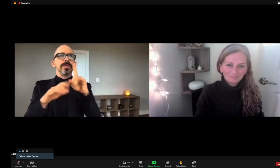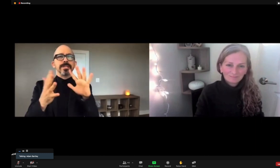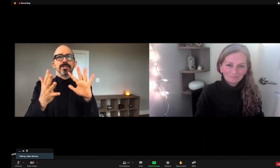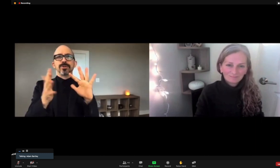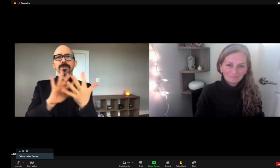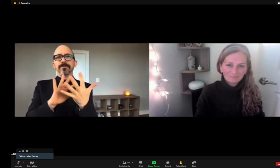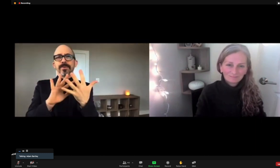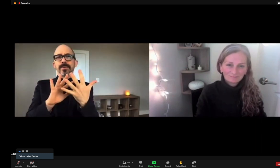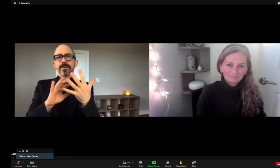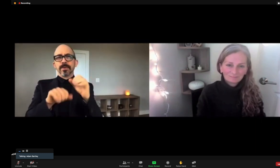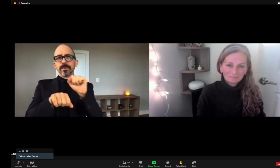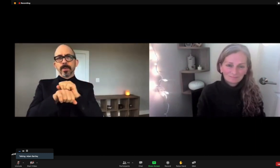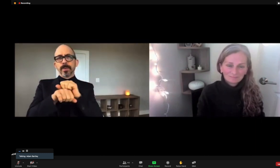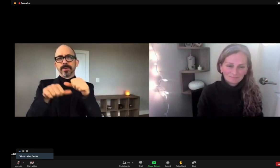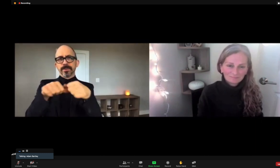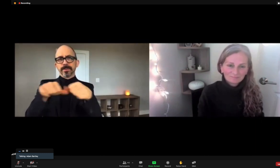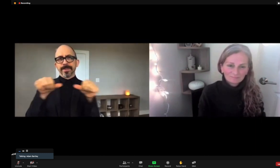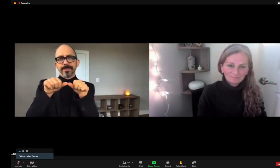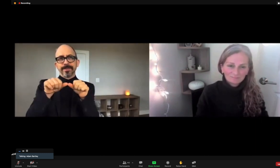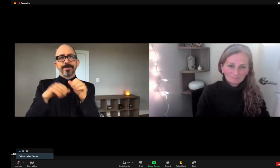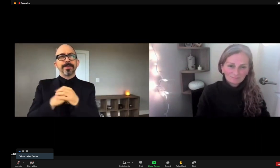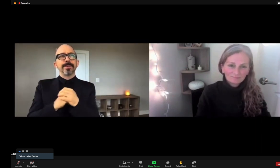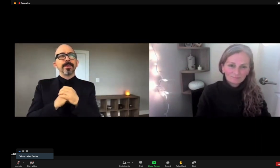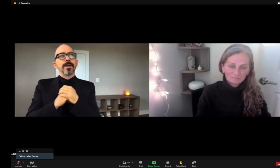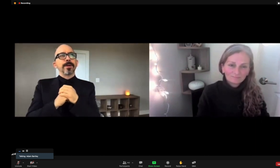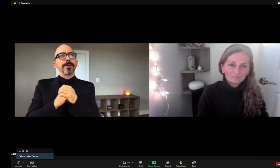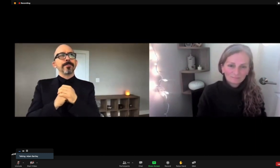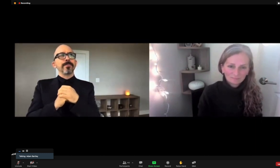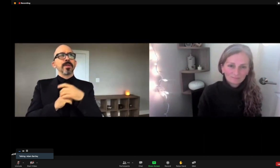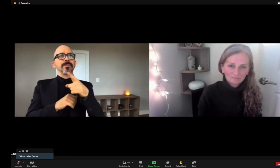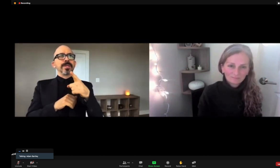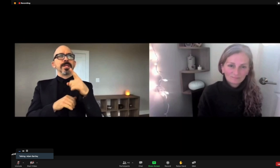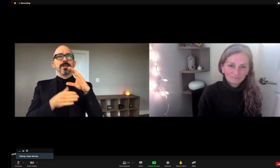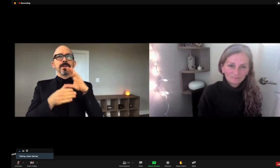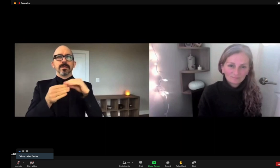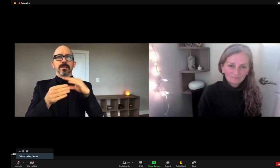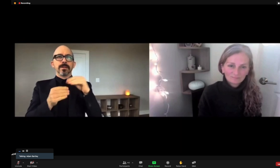that what was so amazing about this was that it was a transformation of the workspace.